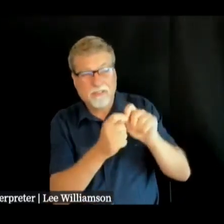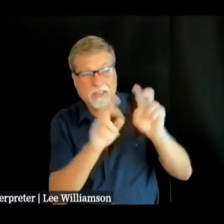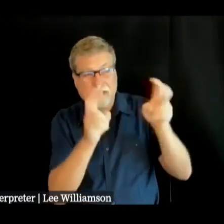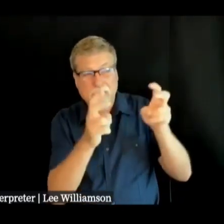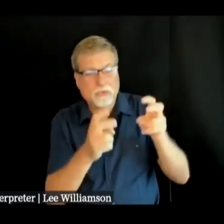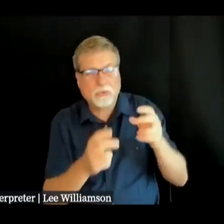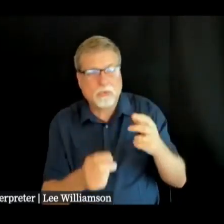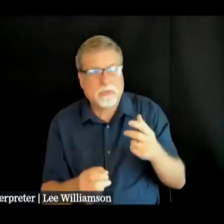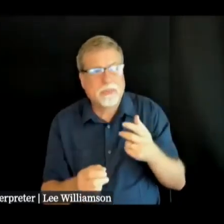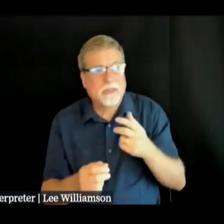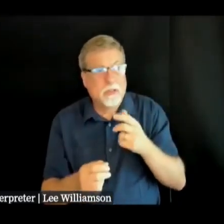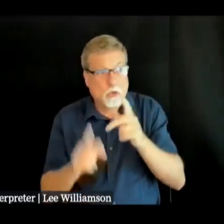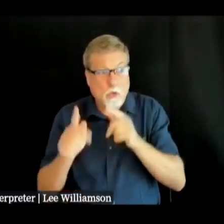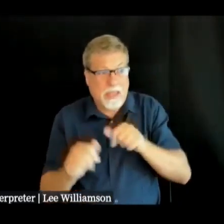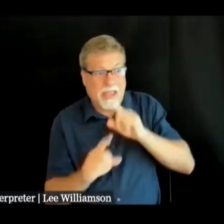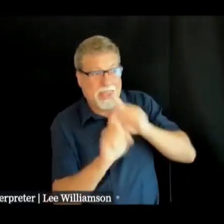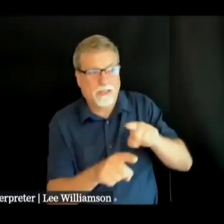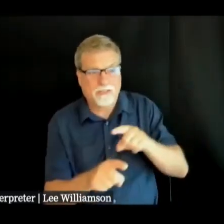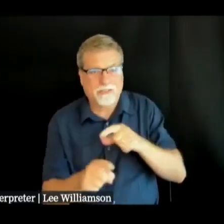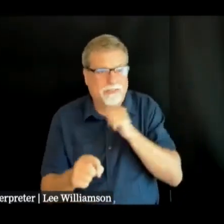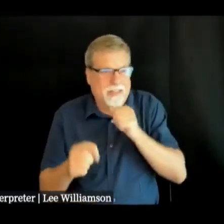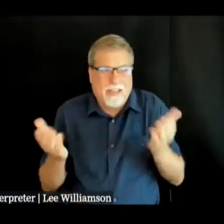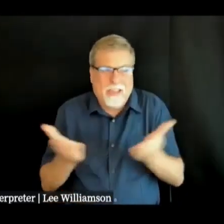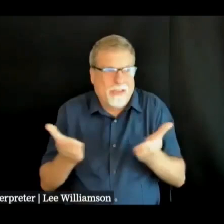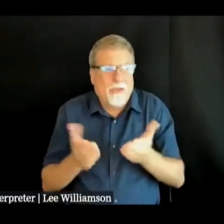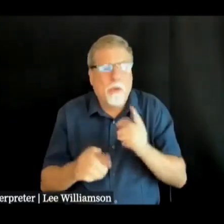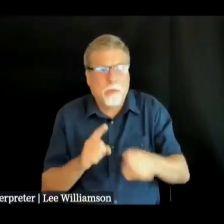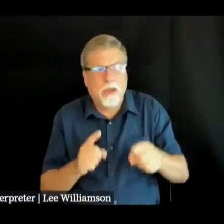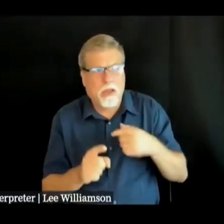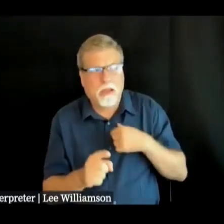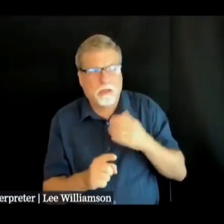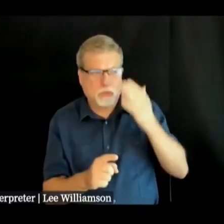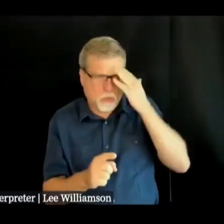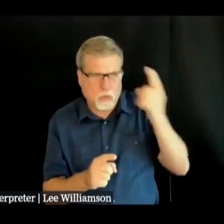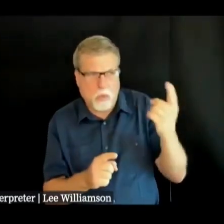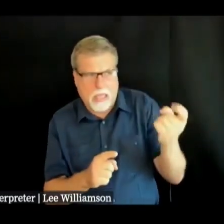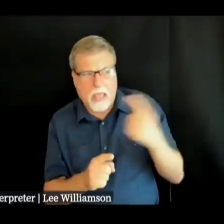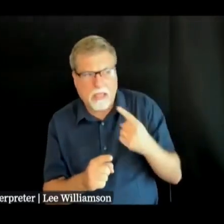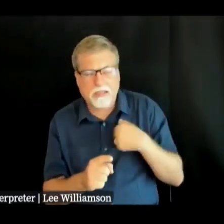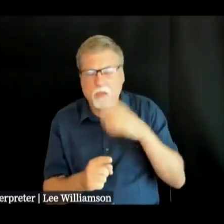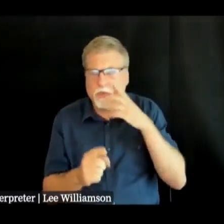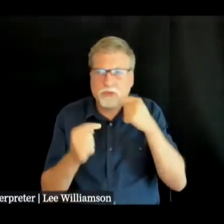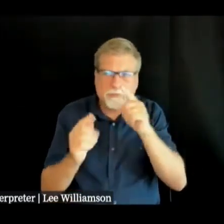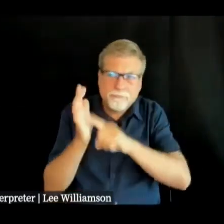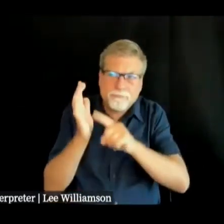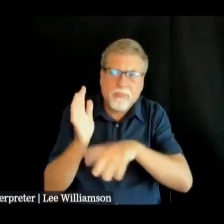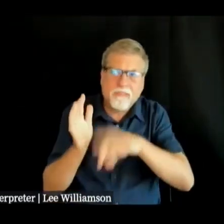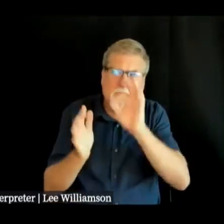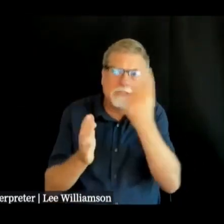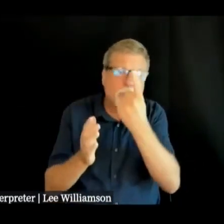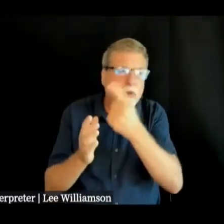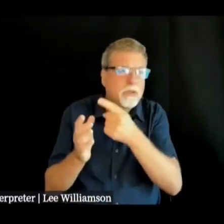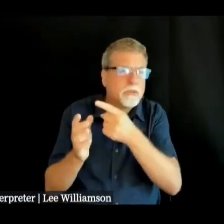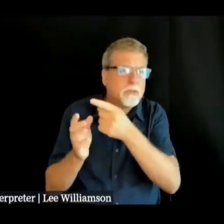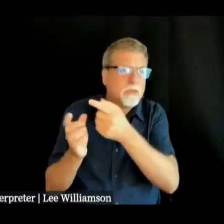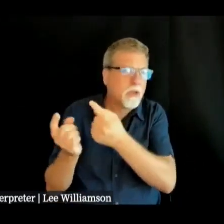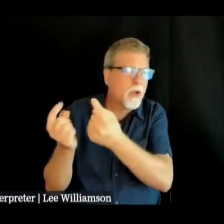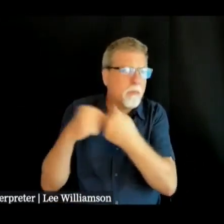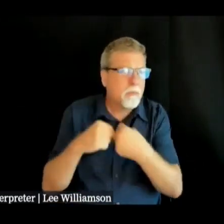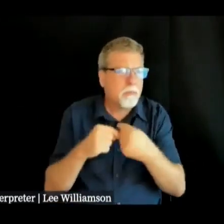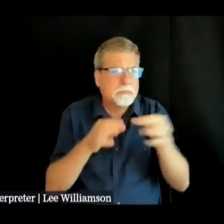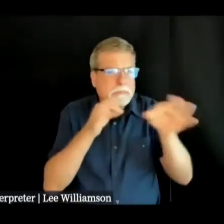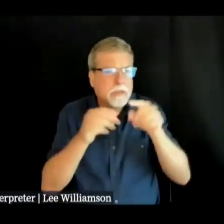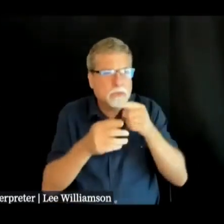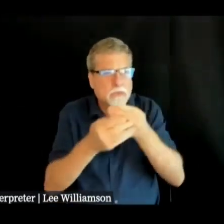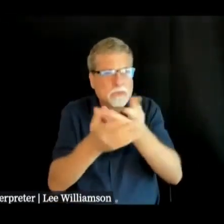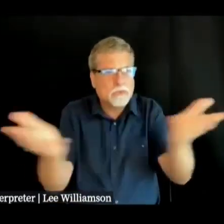here tonight um but we've got your requests and we'll uh see if we can have some participation at the briefing or that may be something that